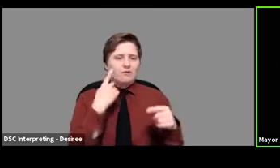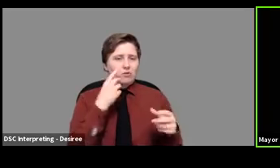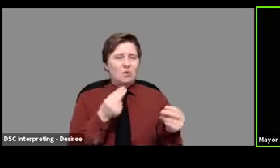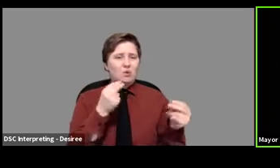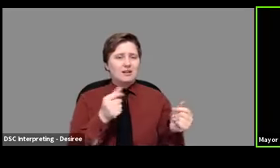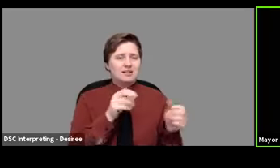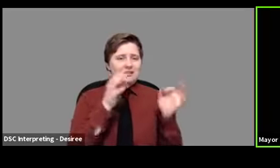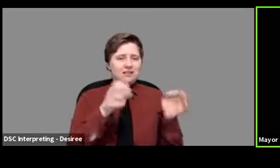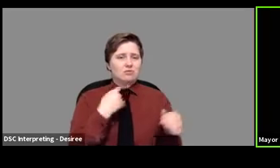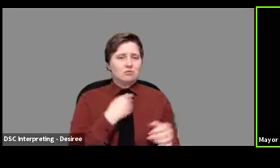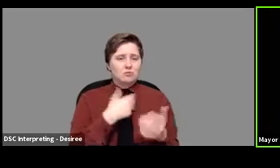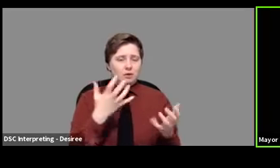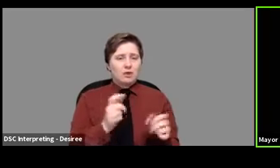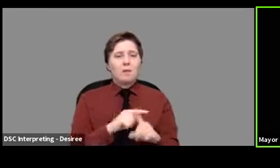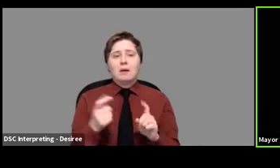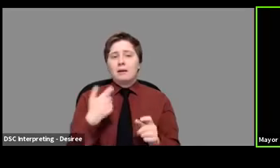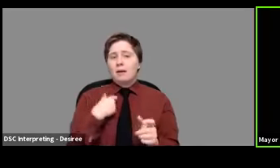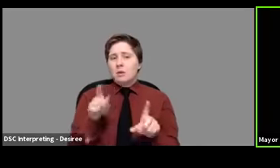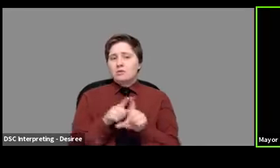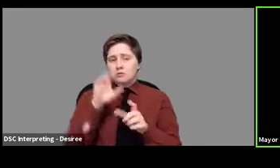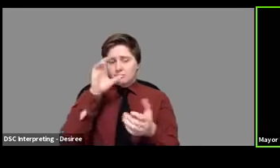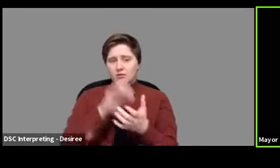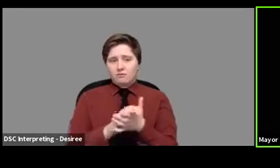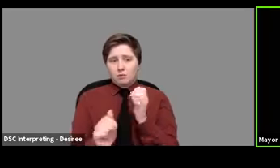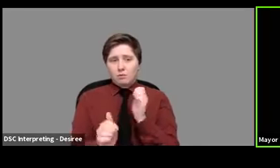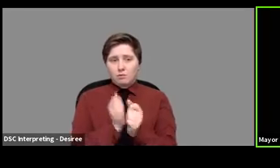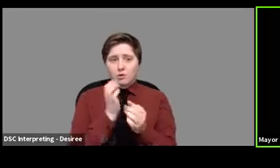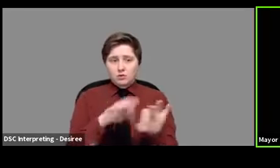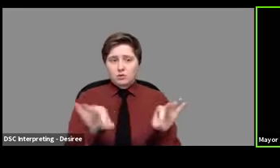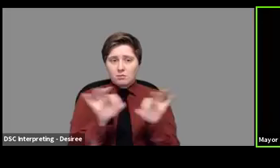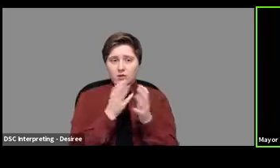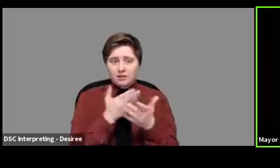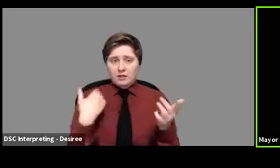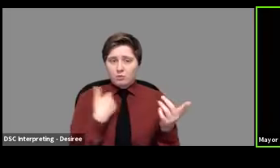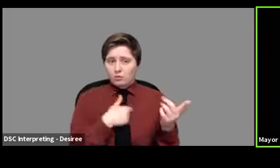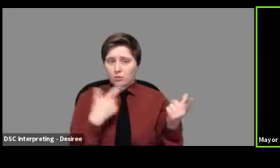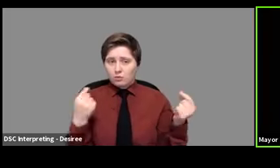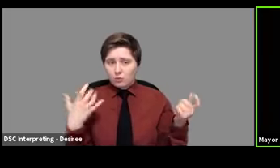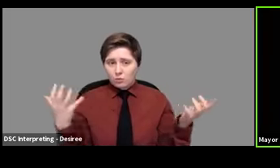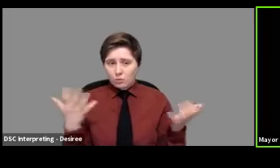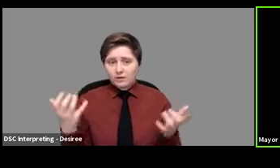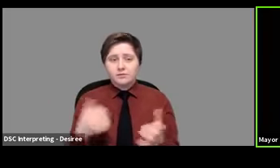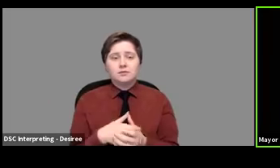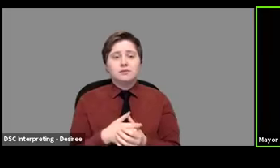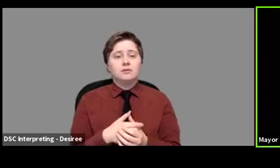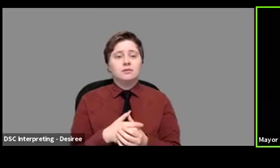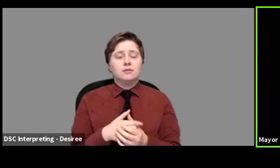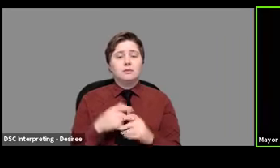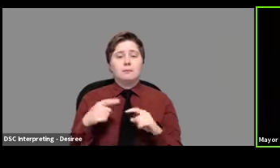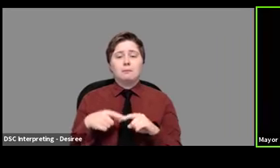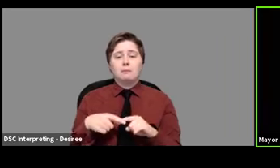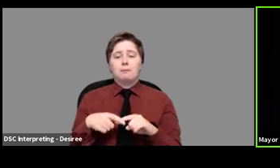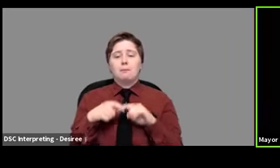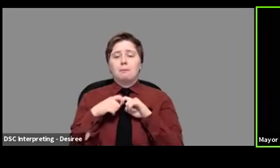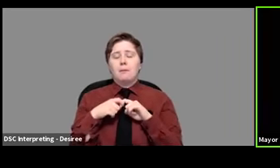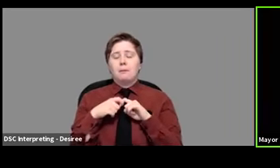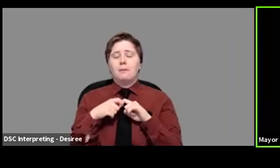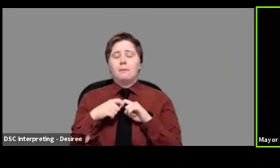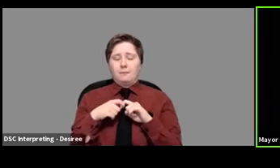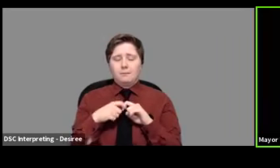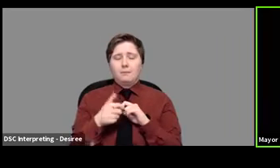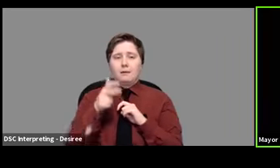but I am one who believes that right now, the most important thing that we can do is to pause and listen